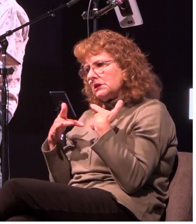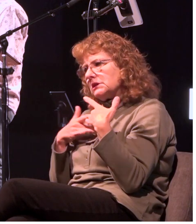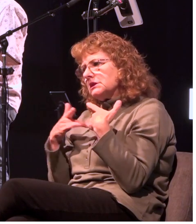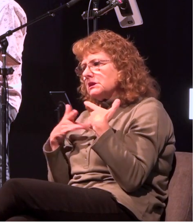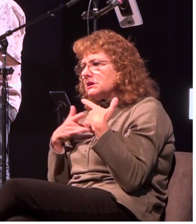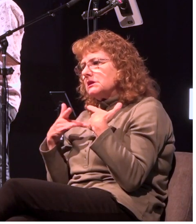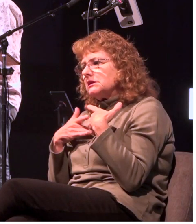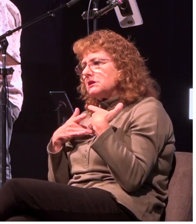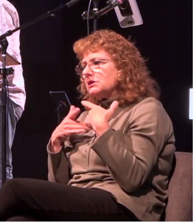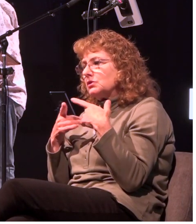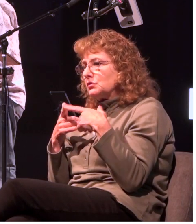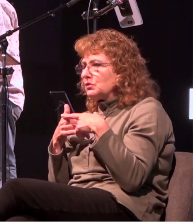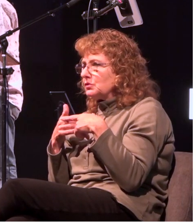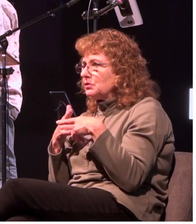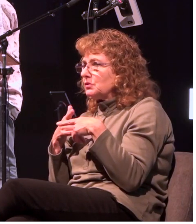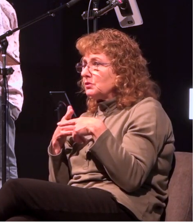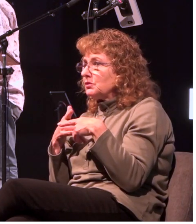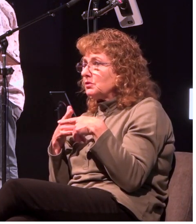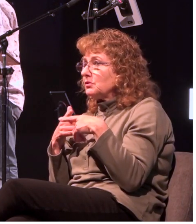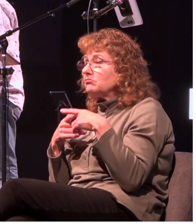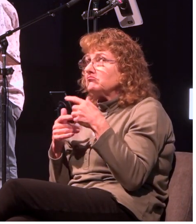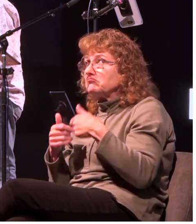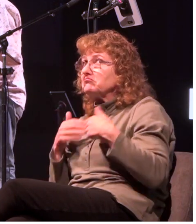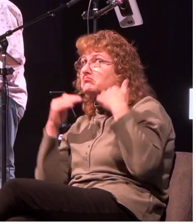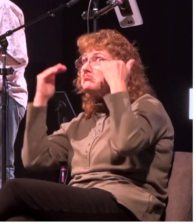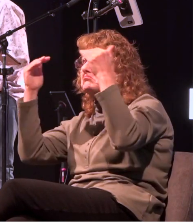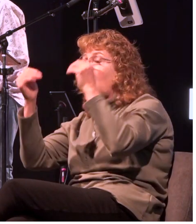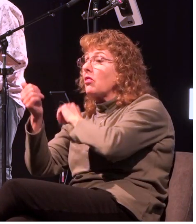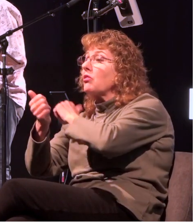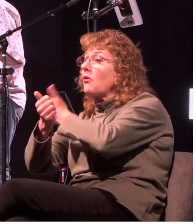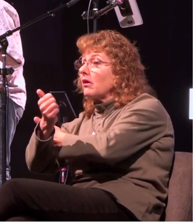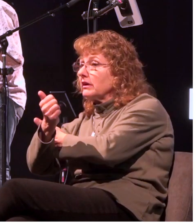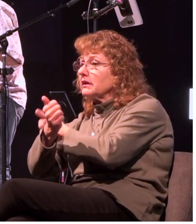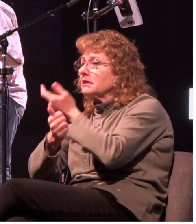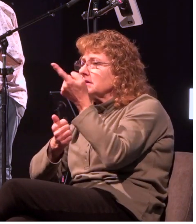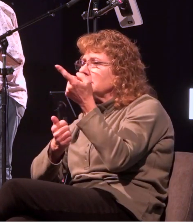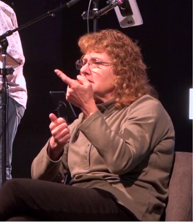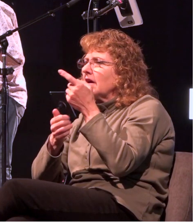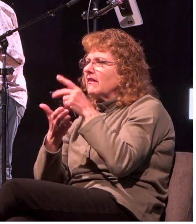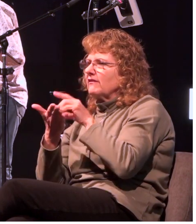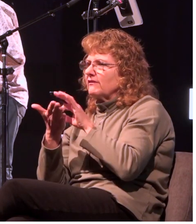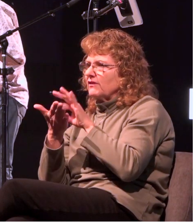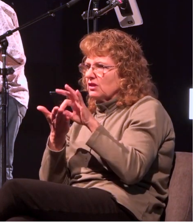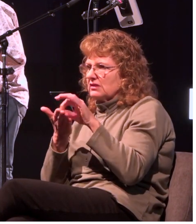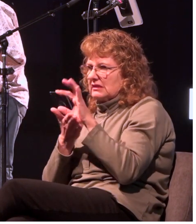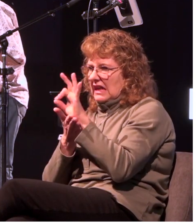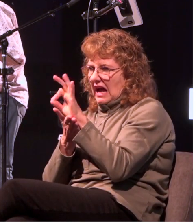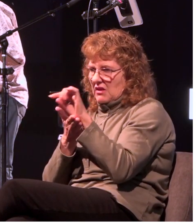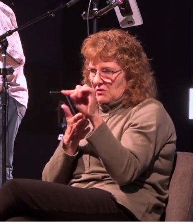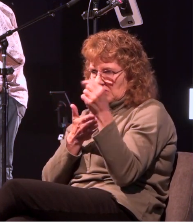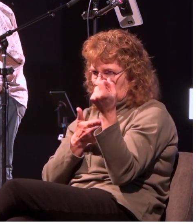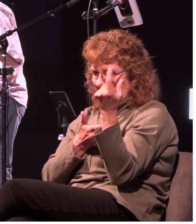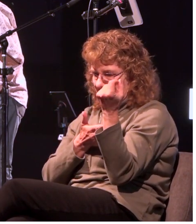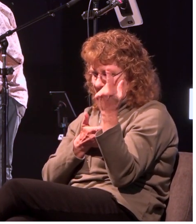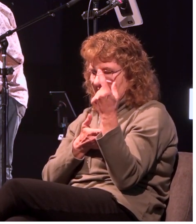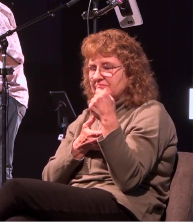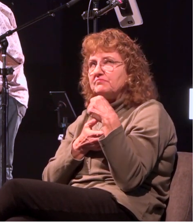those who are in authority notice again verses 9 through 11 right they they uh the